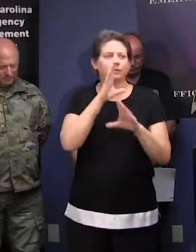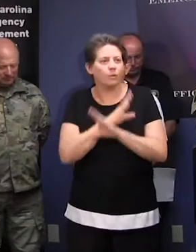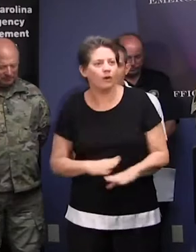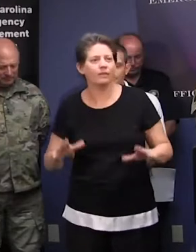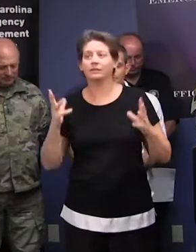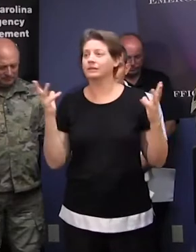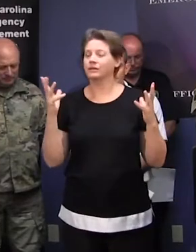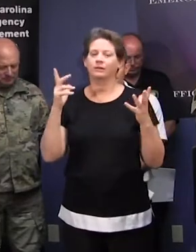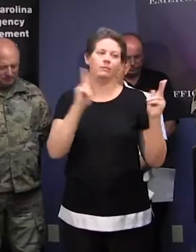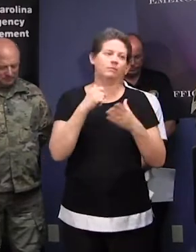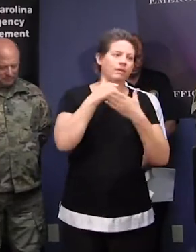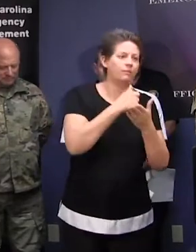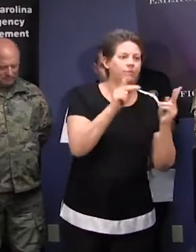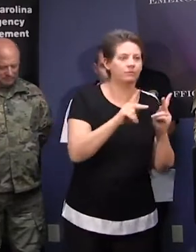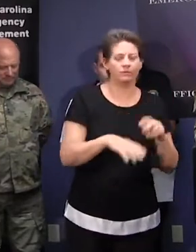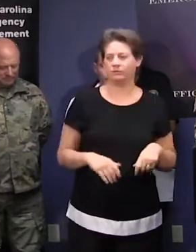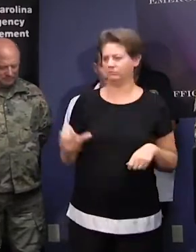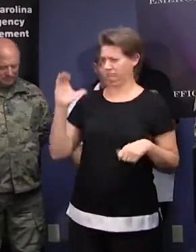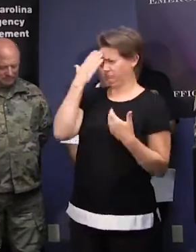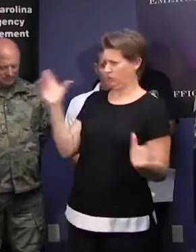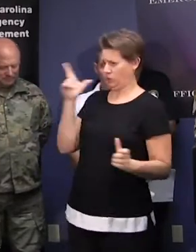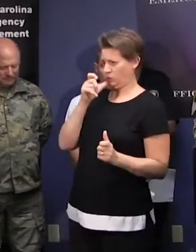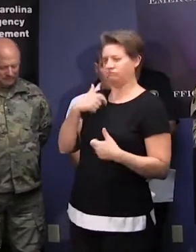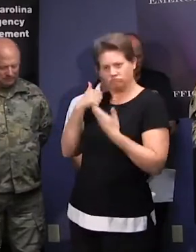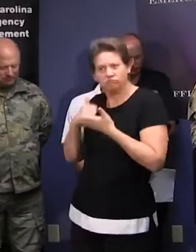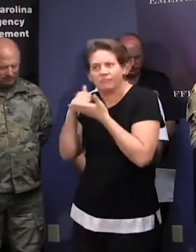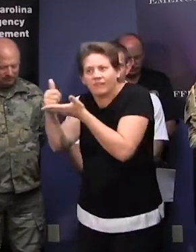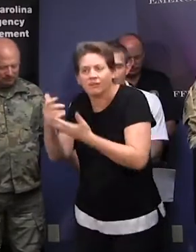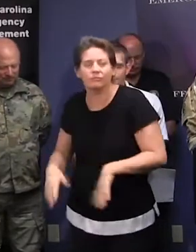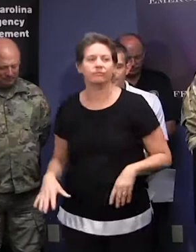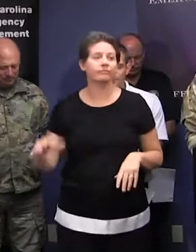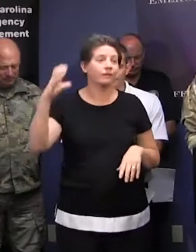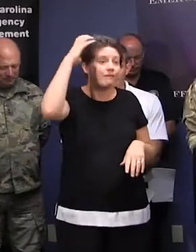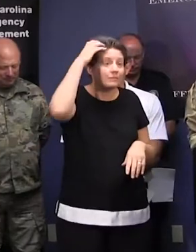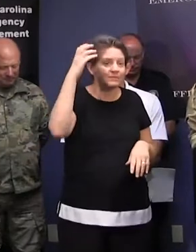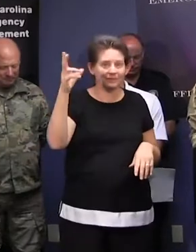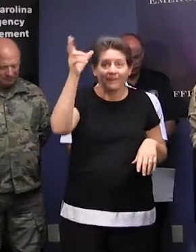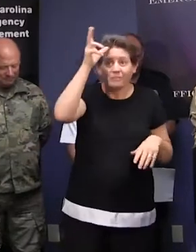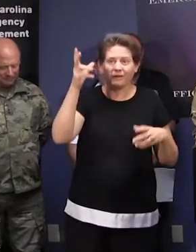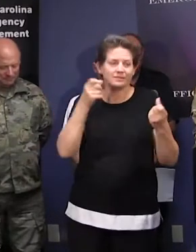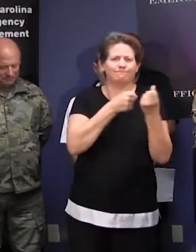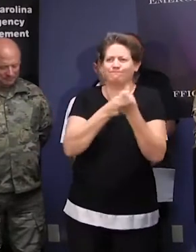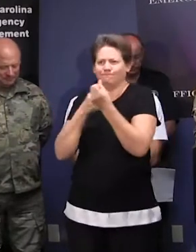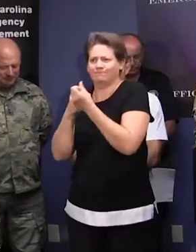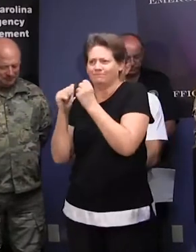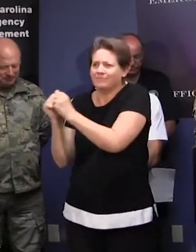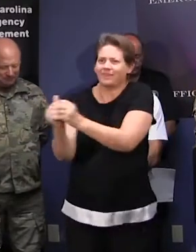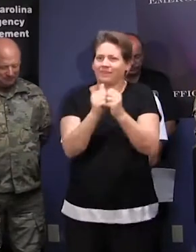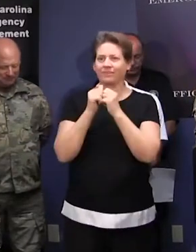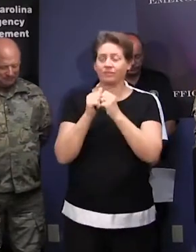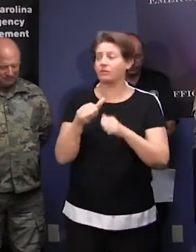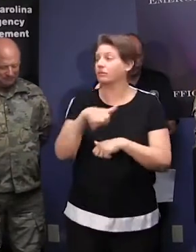helping people. Friends and strangers alike. Clemson and Carolina fans banding together. Other states giving of